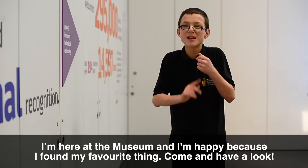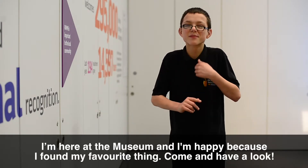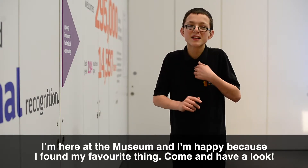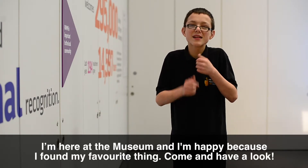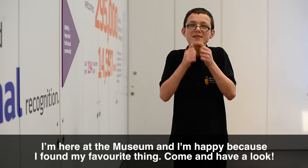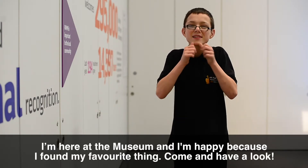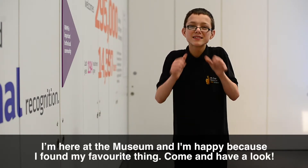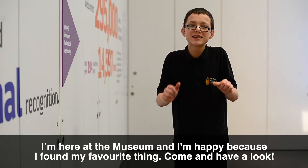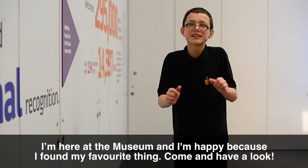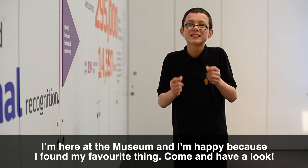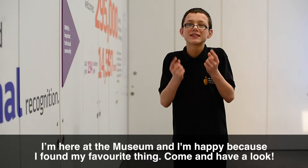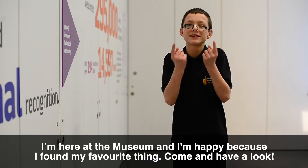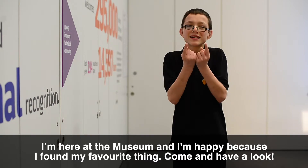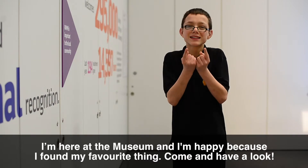thing. Come and have a look.